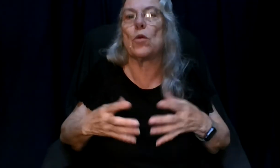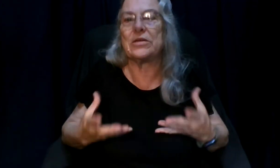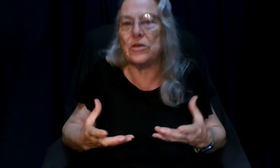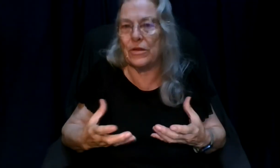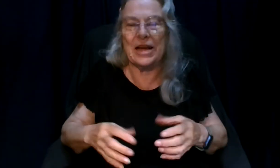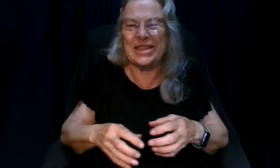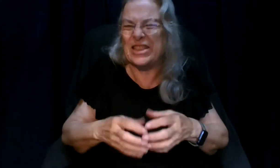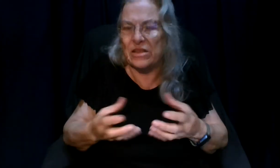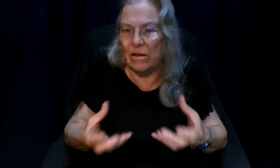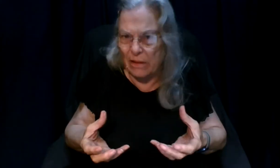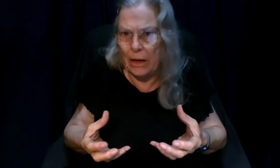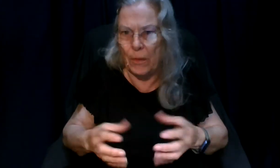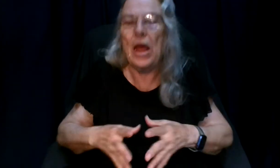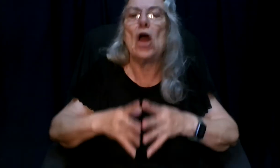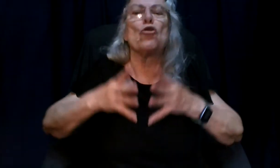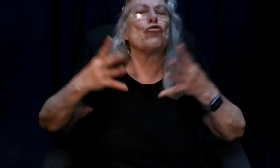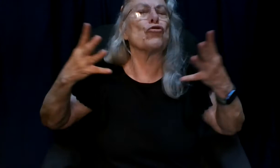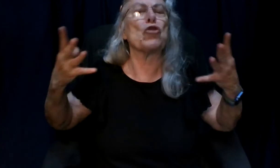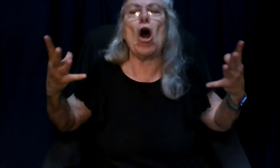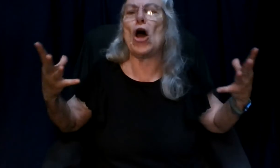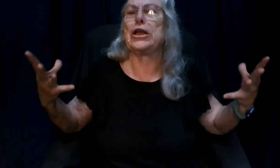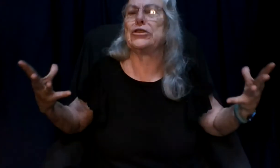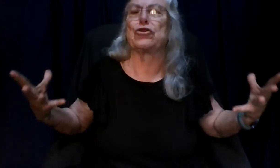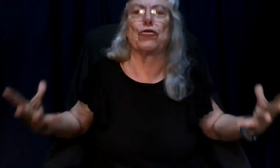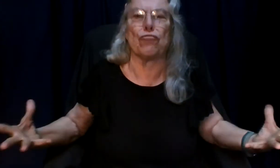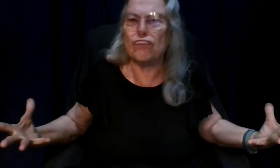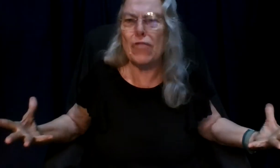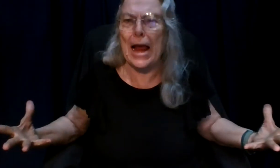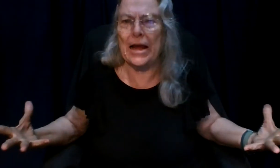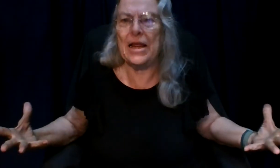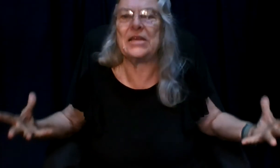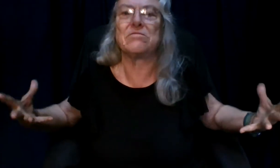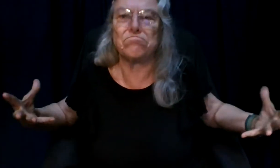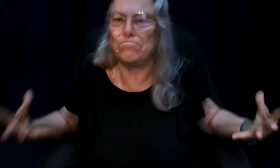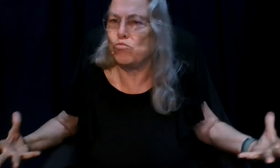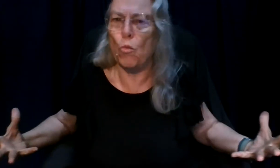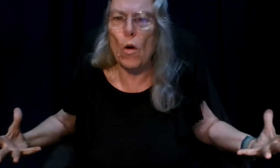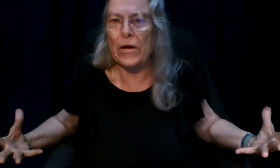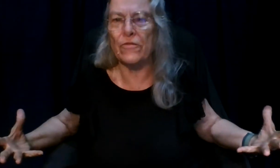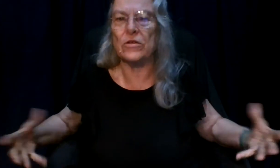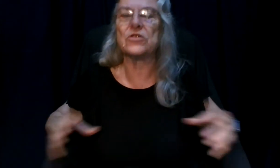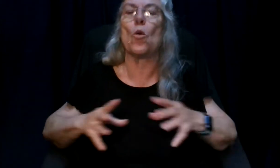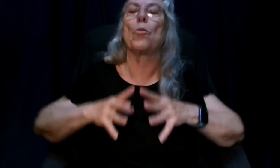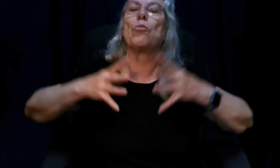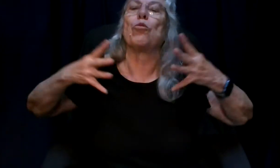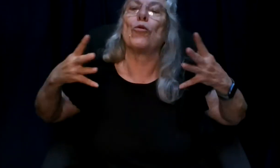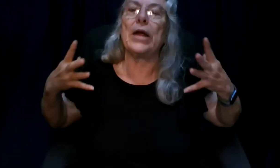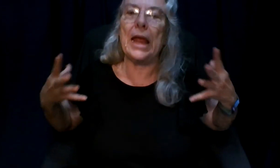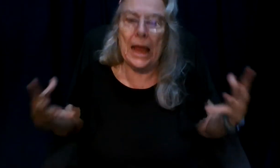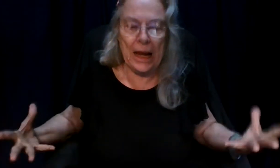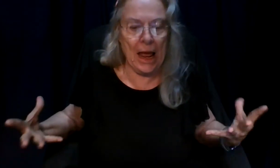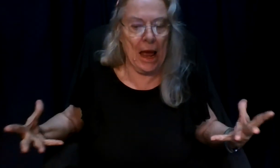so that it's just a little bit god is great he's wonderful so bring it out